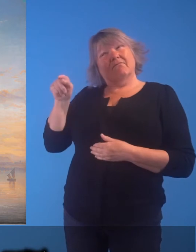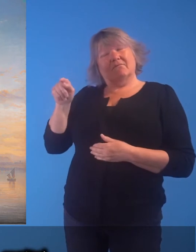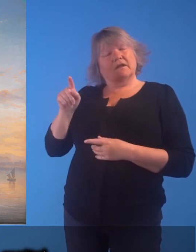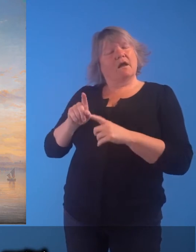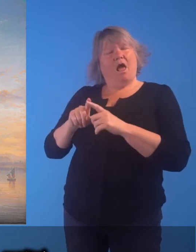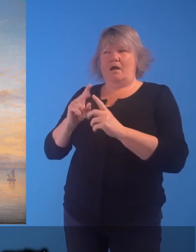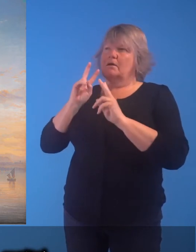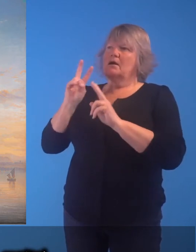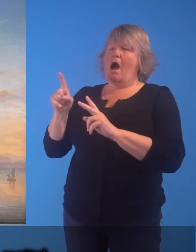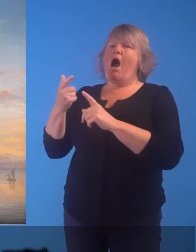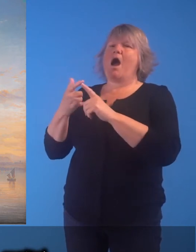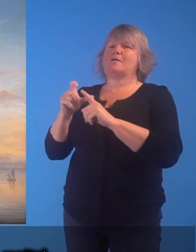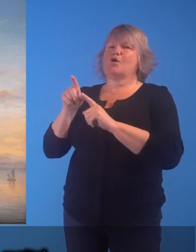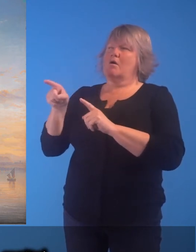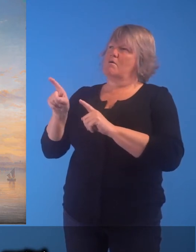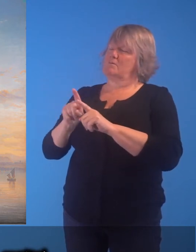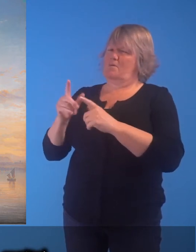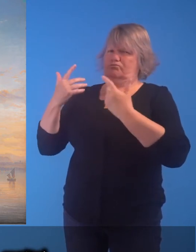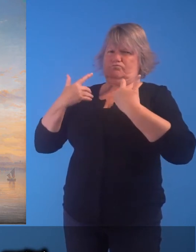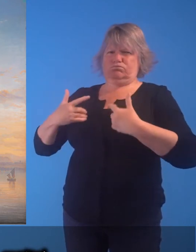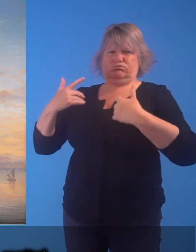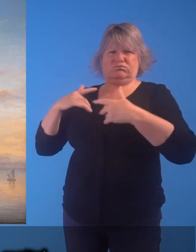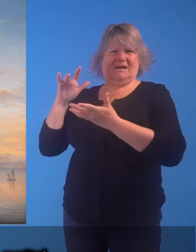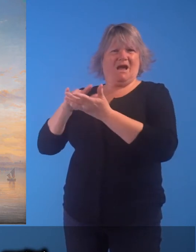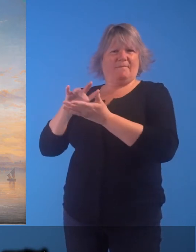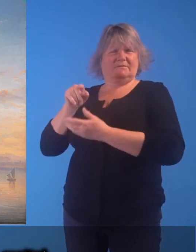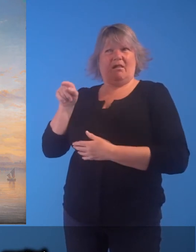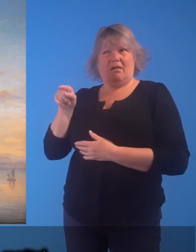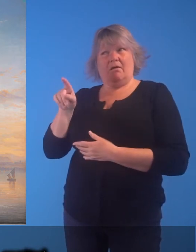It's an image designed to show Edinburgh as a prosperous capital.